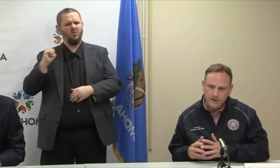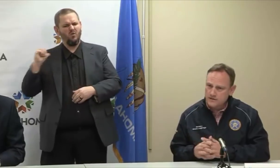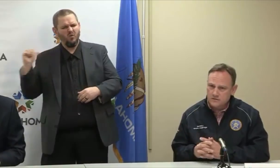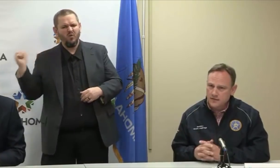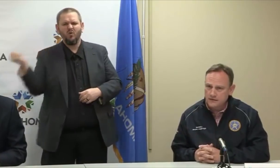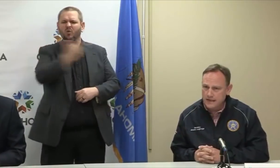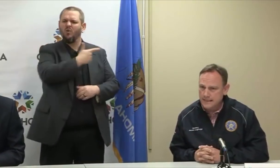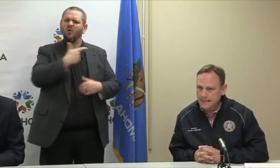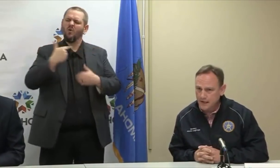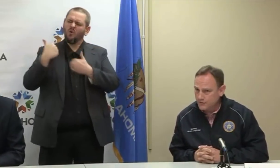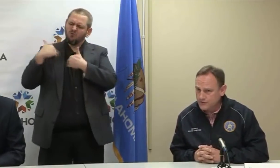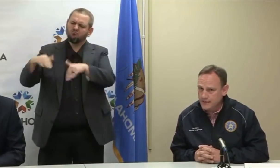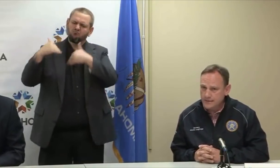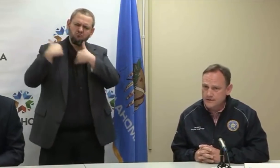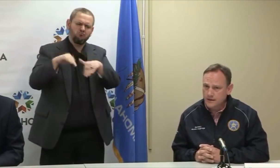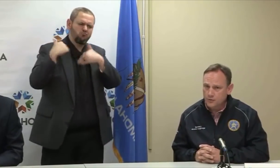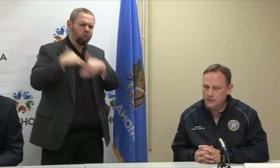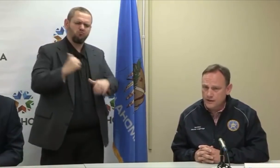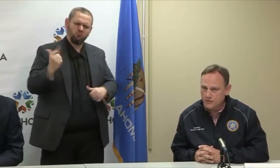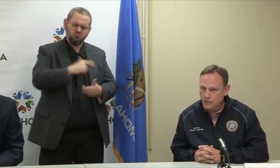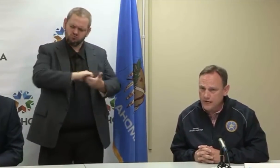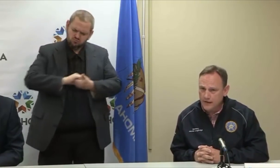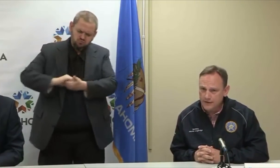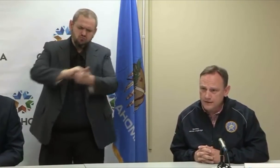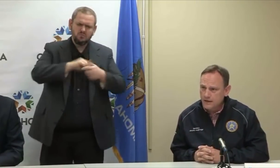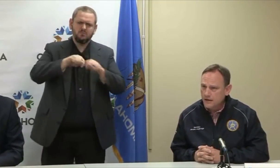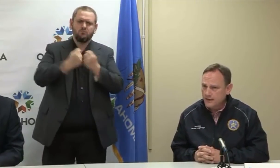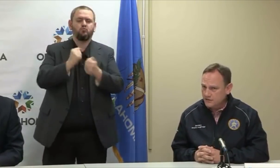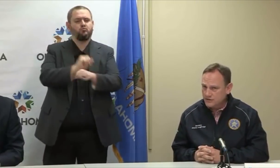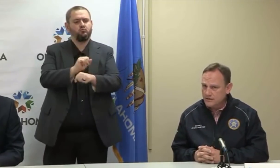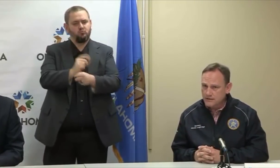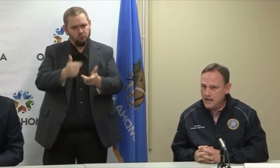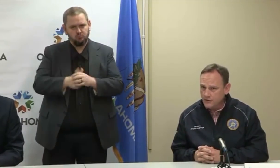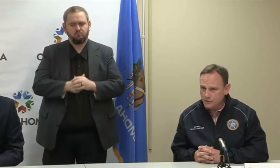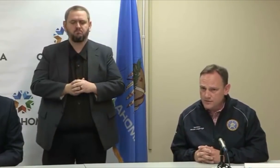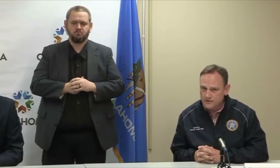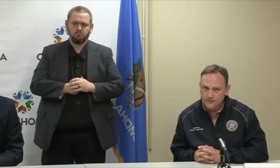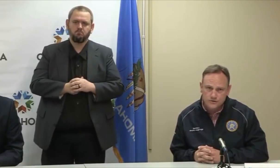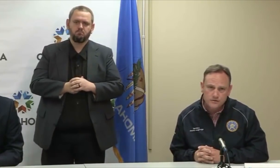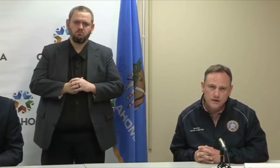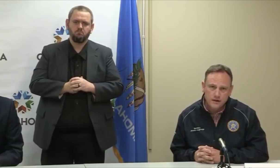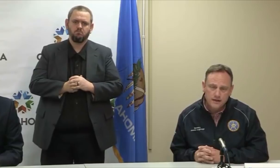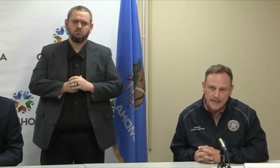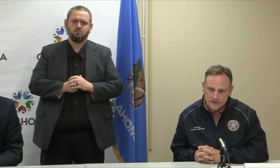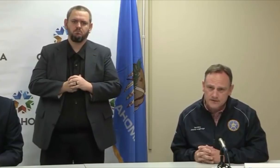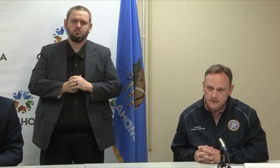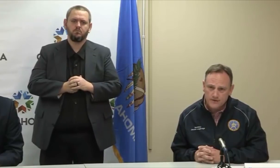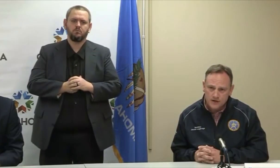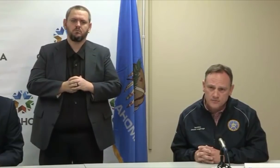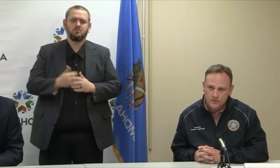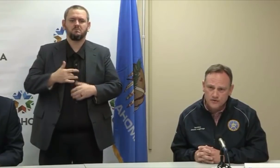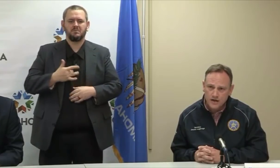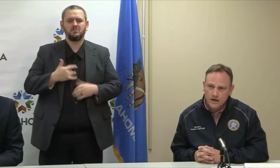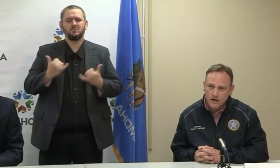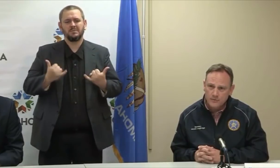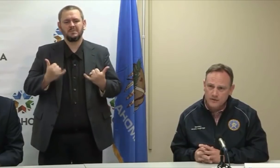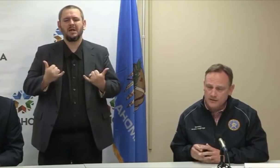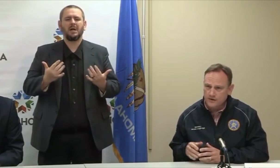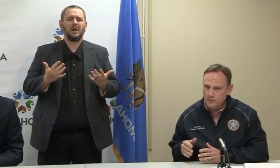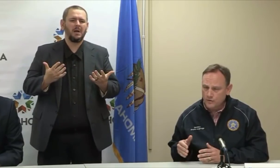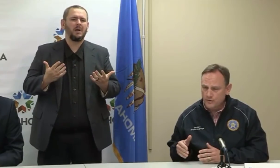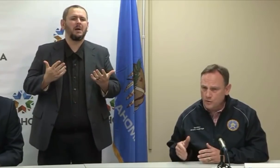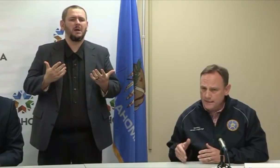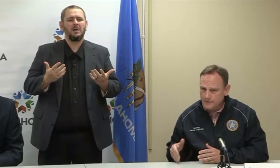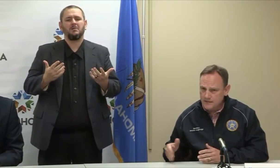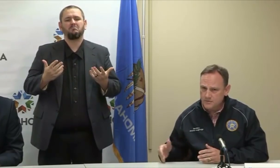We don't anticipate, like any other state or any other locality, that as we sit now, there would be sufficient as they sit in the hospitals, but